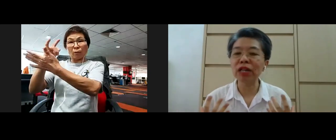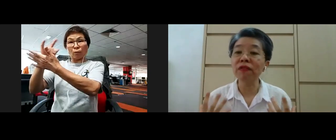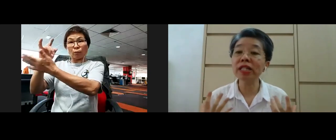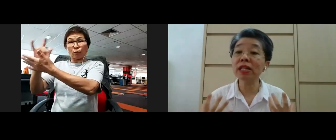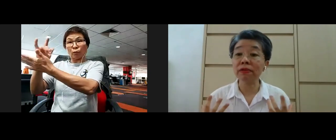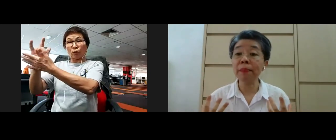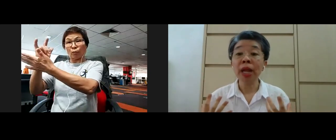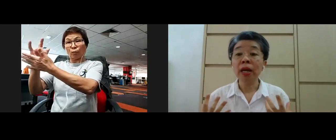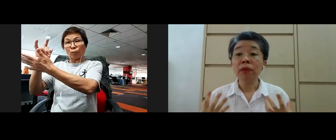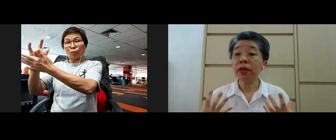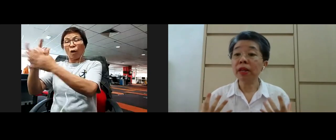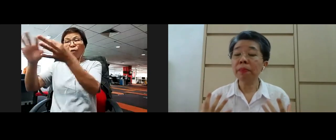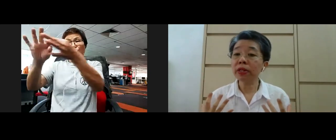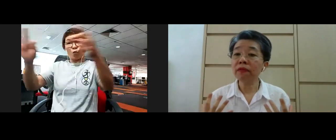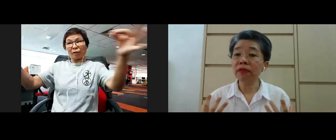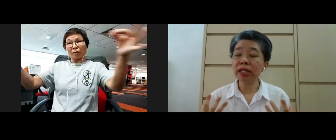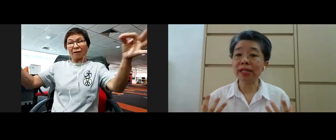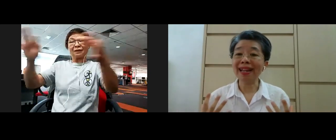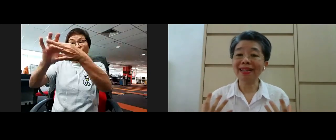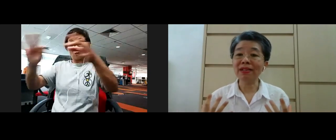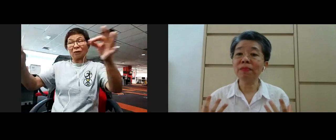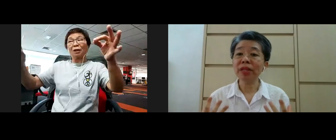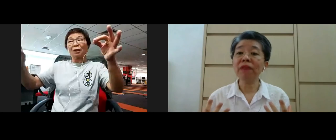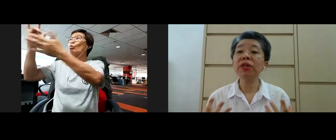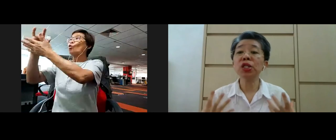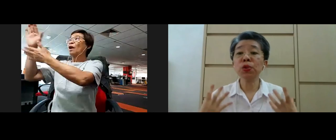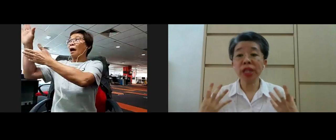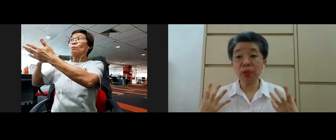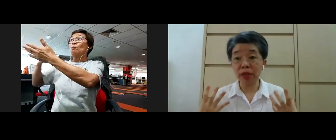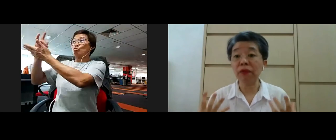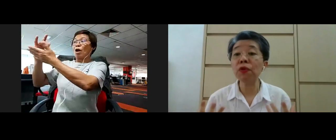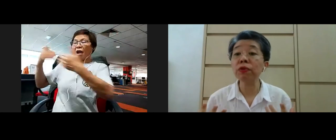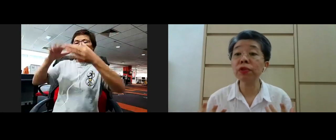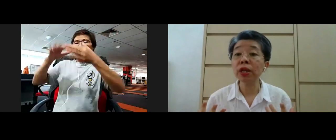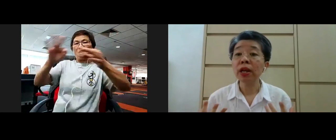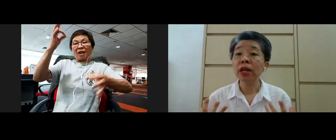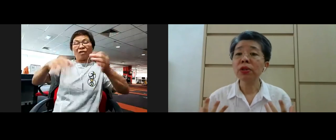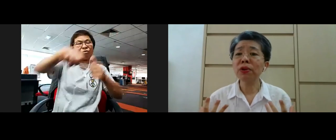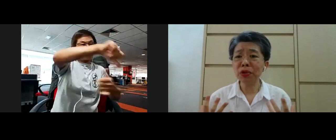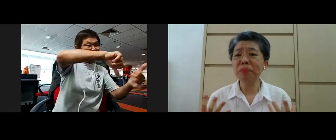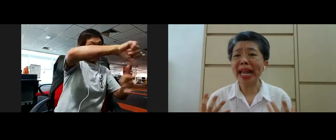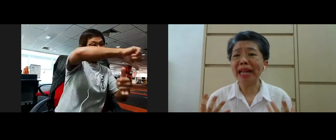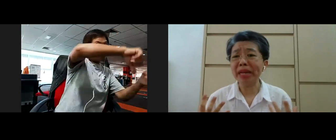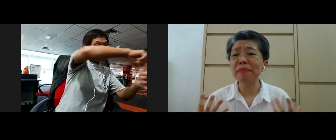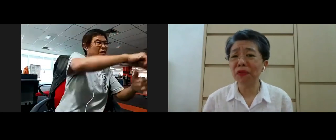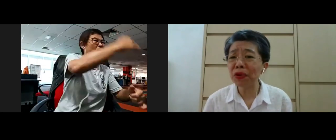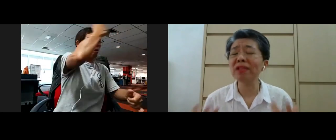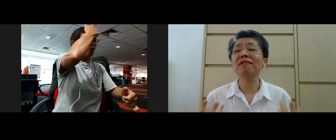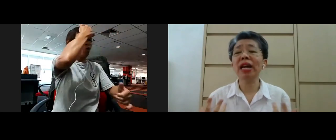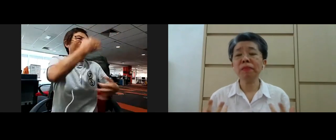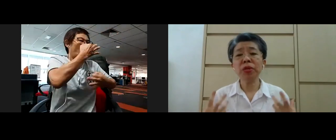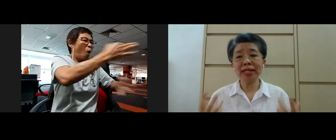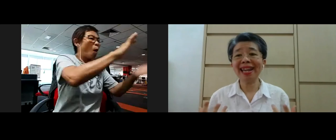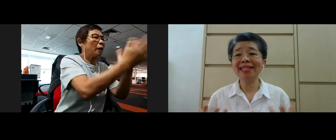these you know verses right one of the important verses is that you know if you associate with the fools so you may become a